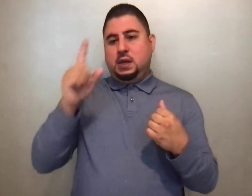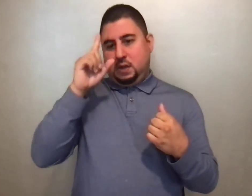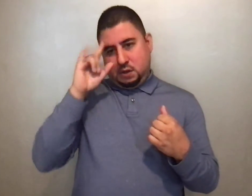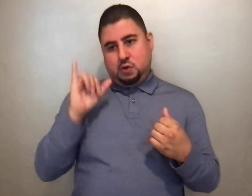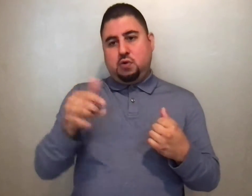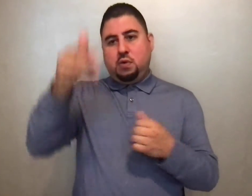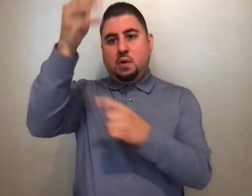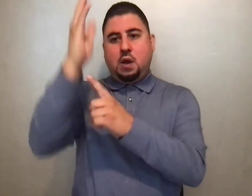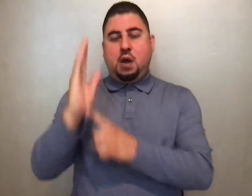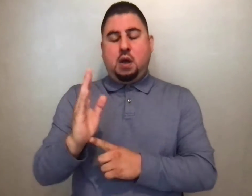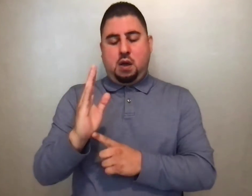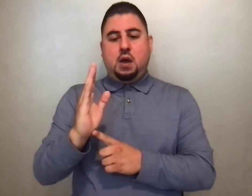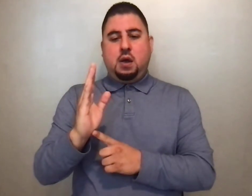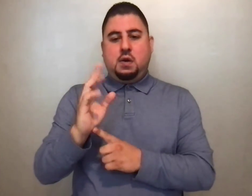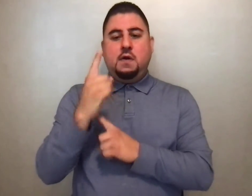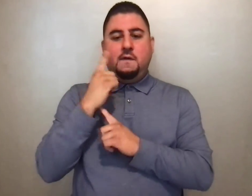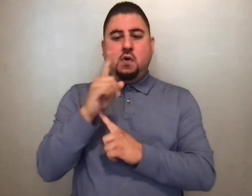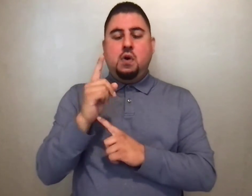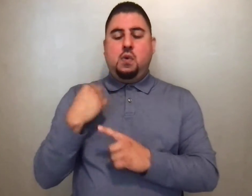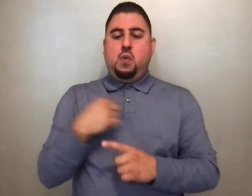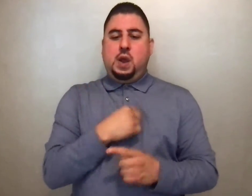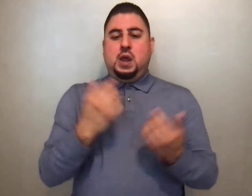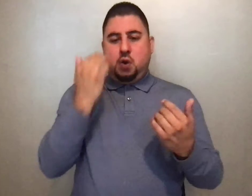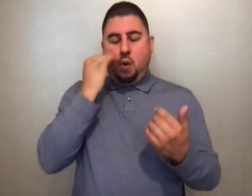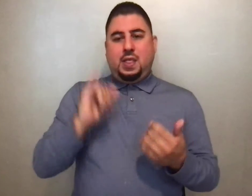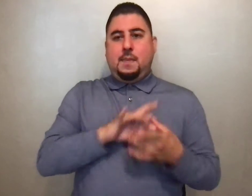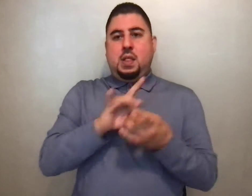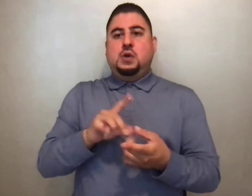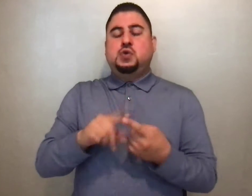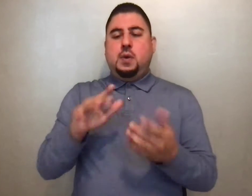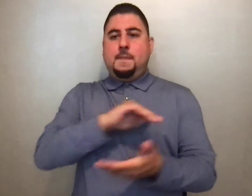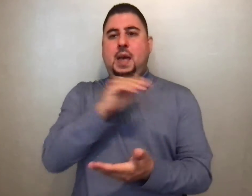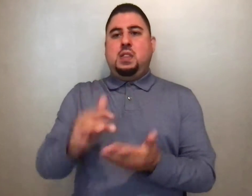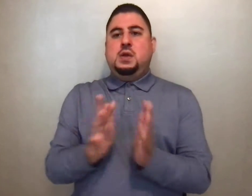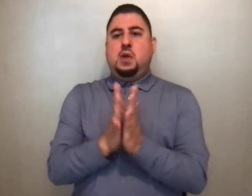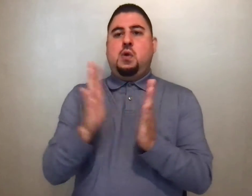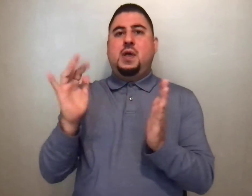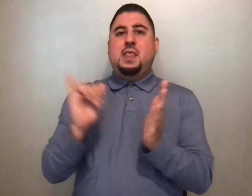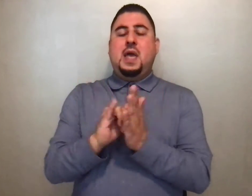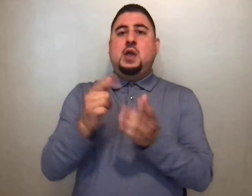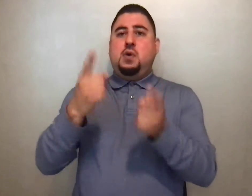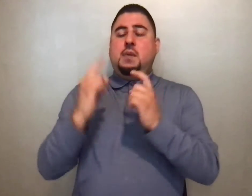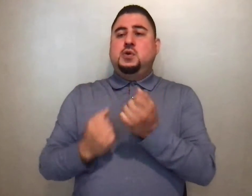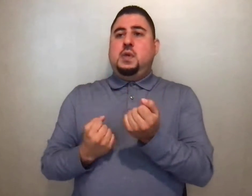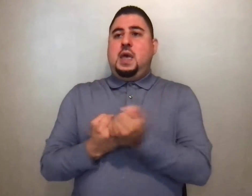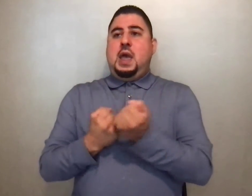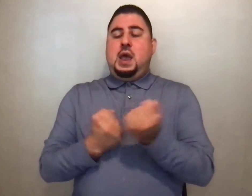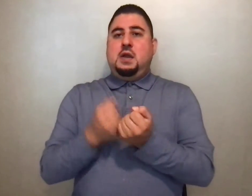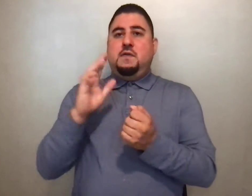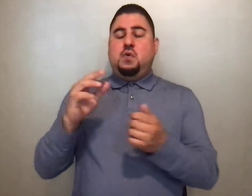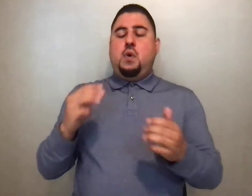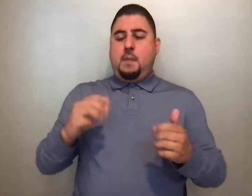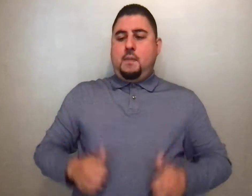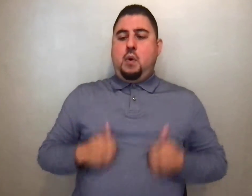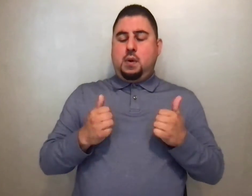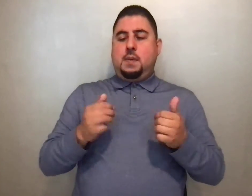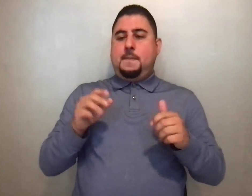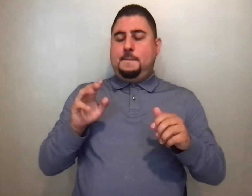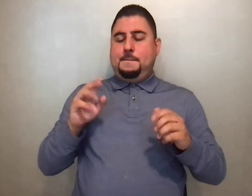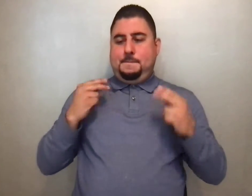God. For we know it belongs to your boundless glory that you came to the aid of mortal beings with your divinity and even fashioned